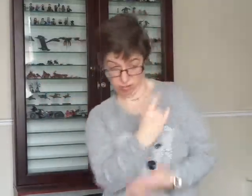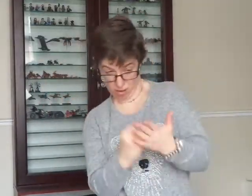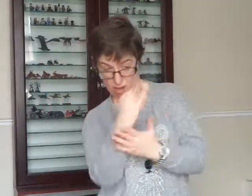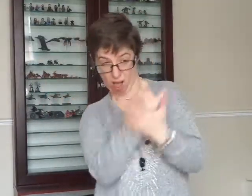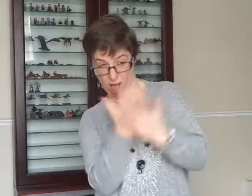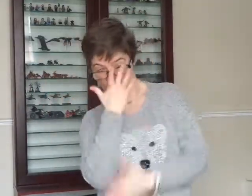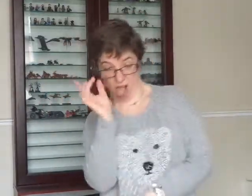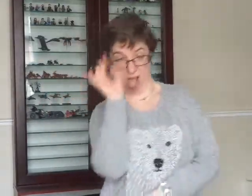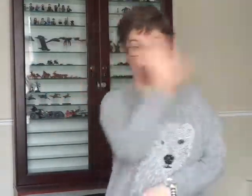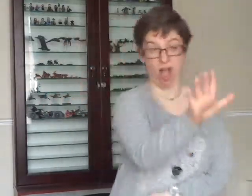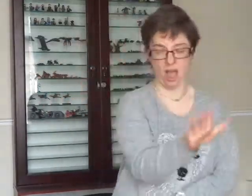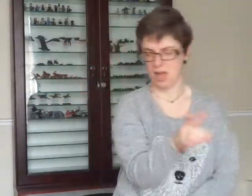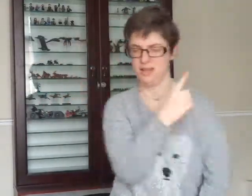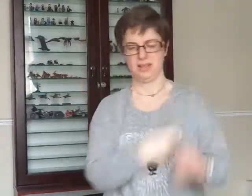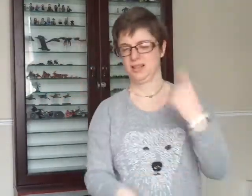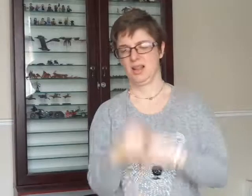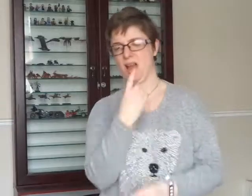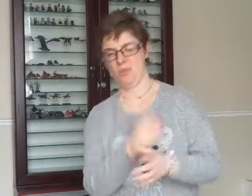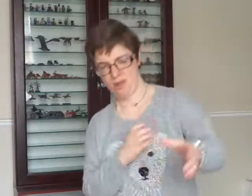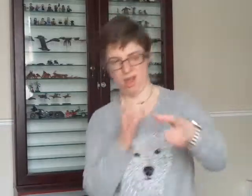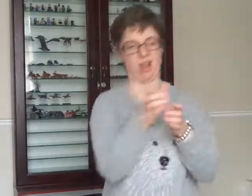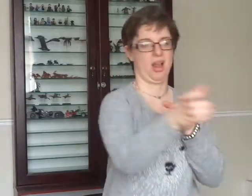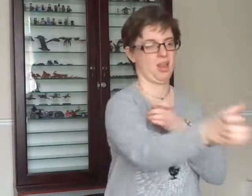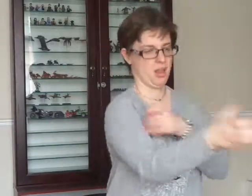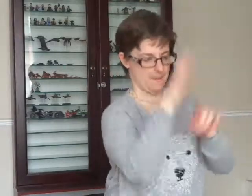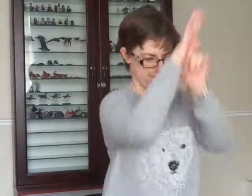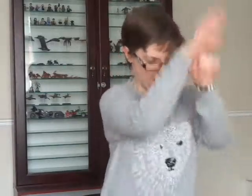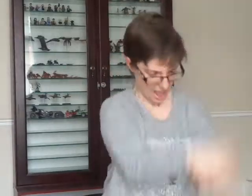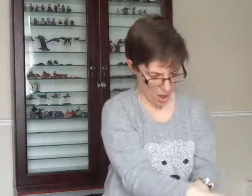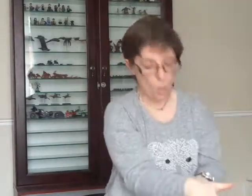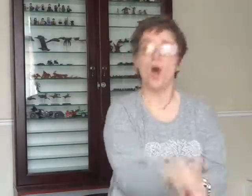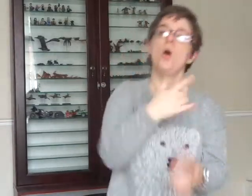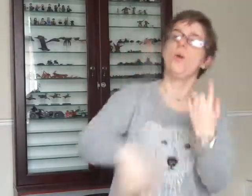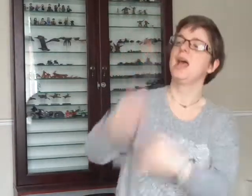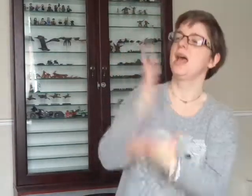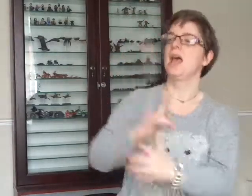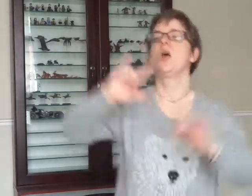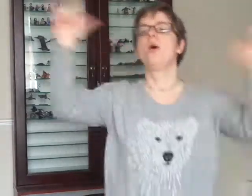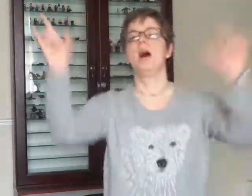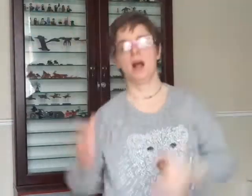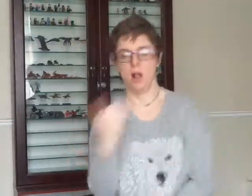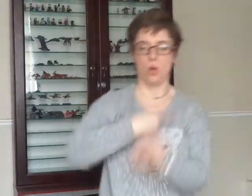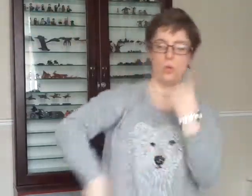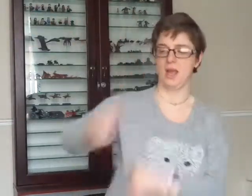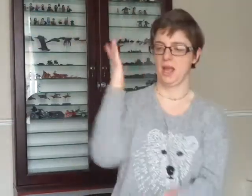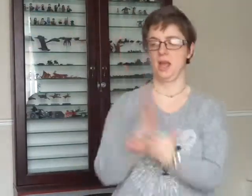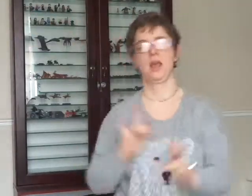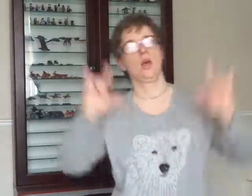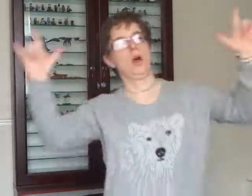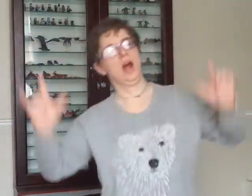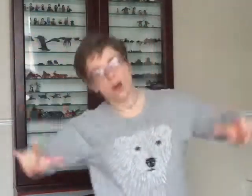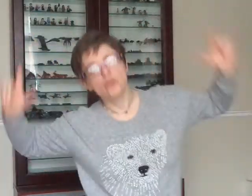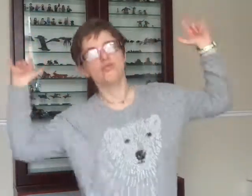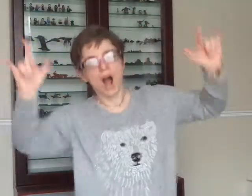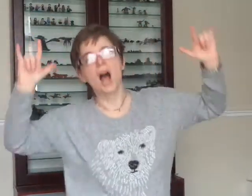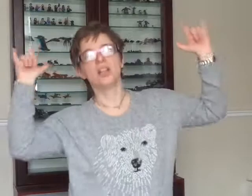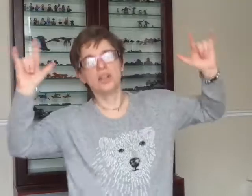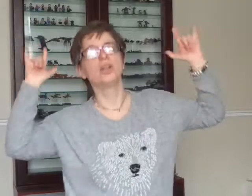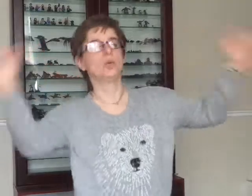disgrace, somebody better put your bag into your place. We Will, We Will Rock You